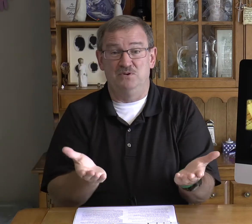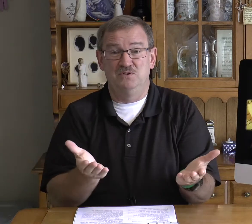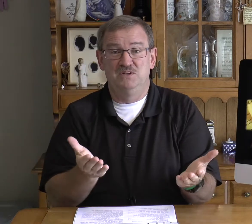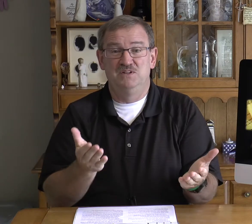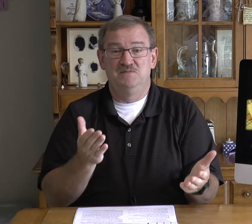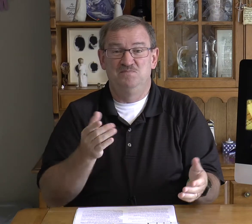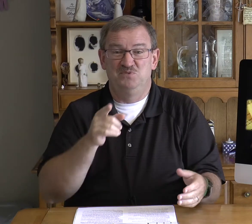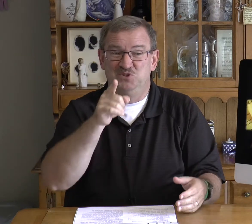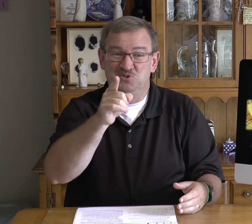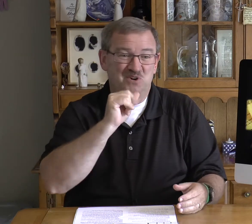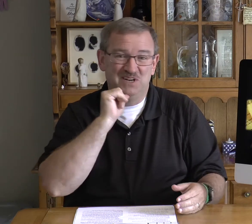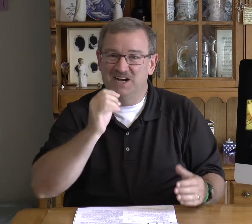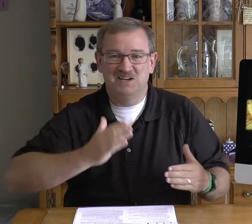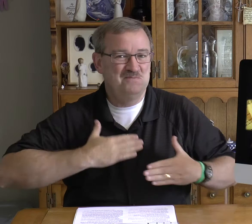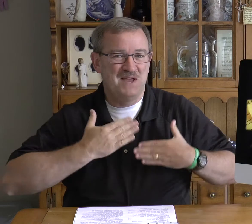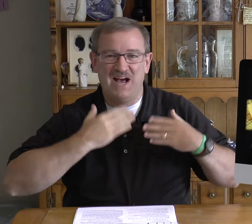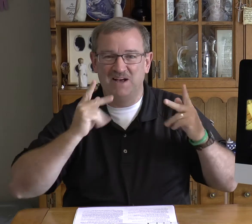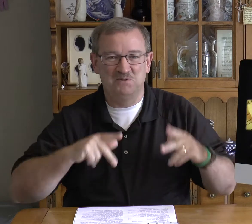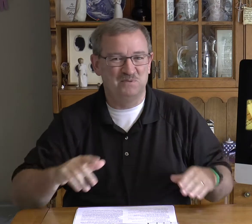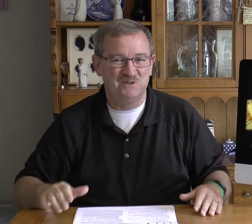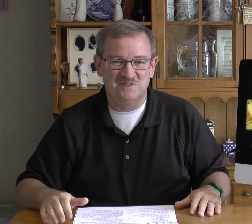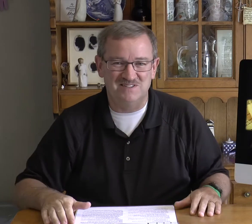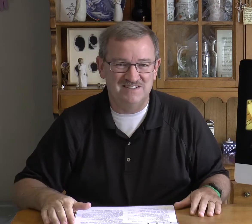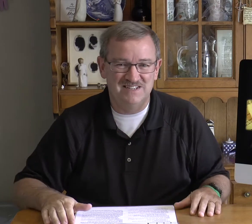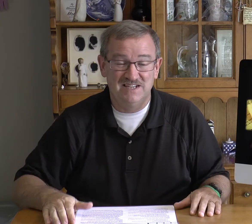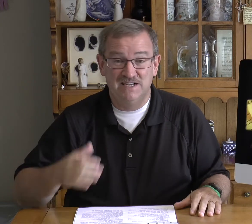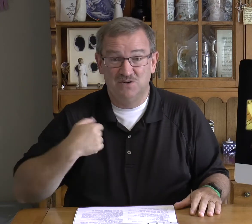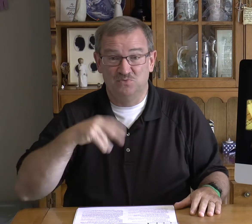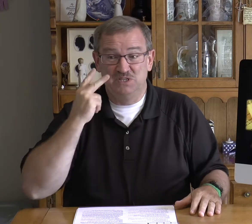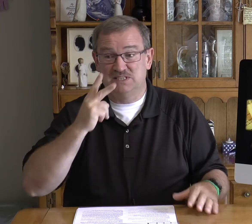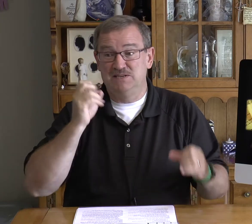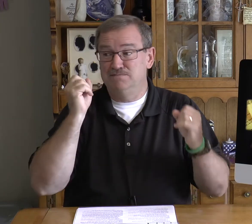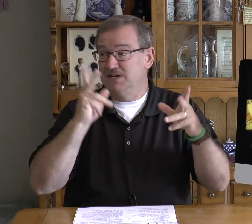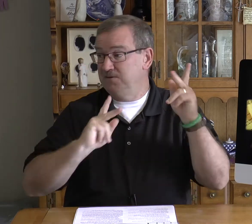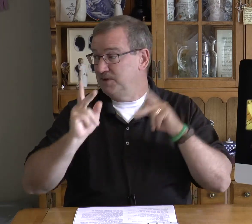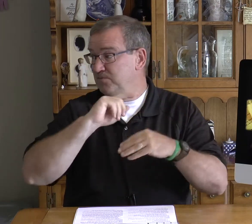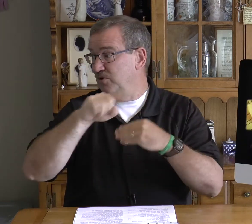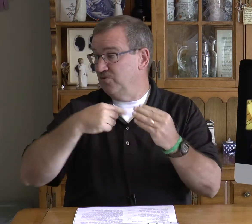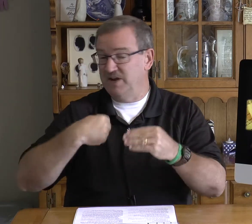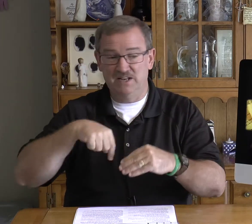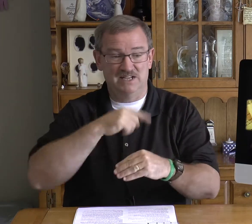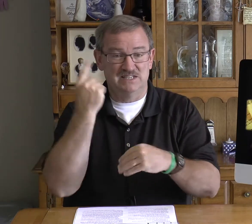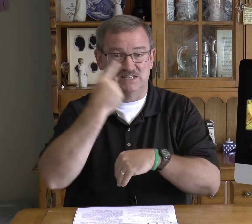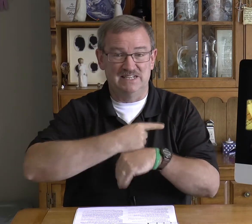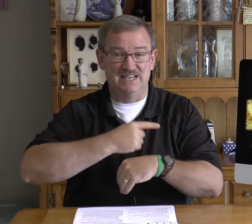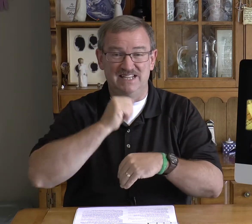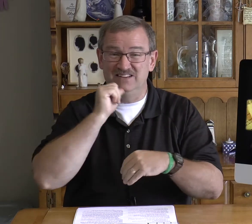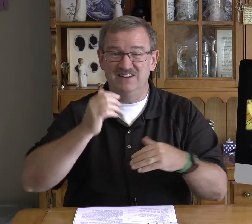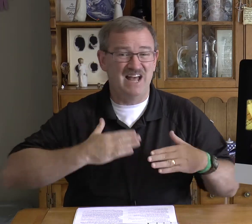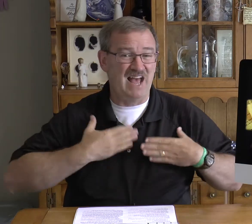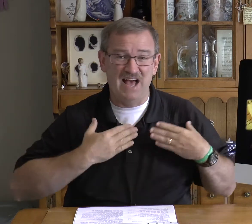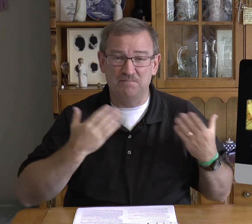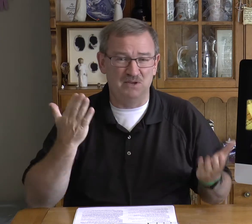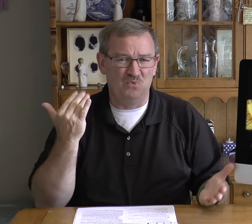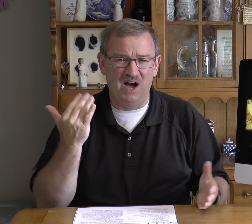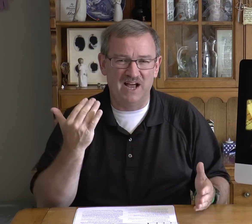you are not going to be a happy person we see many people around us today they're not happy why